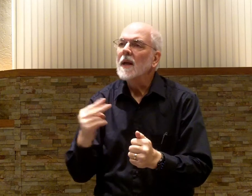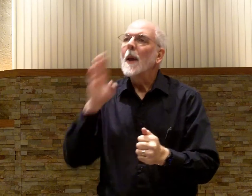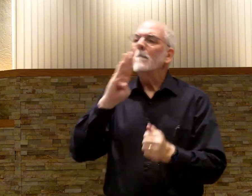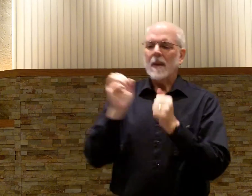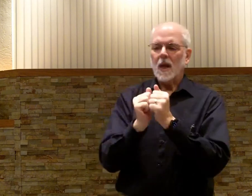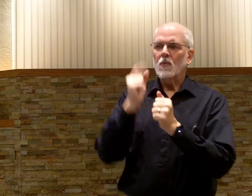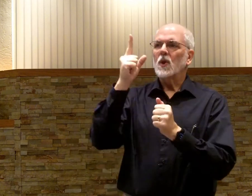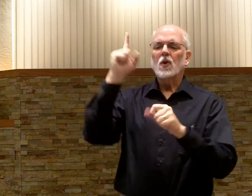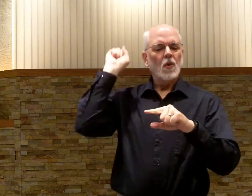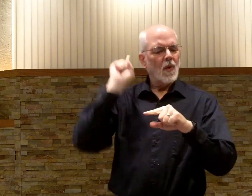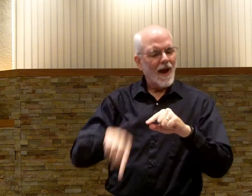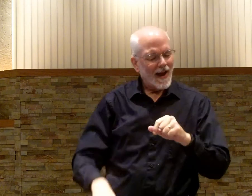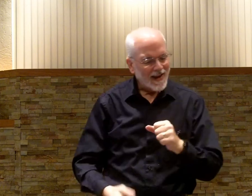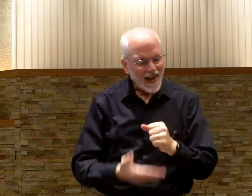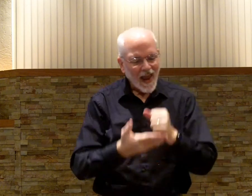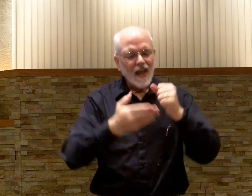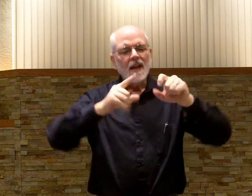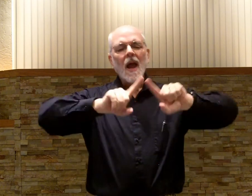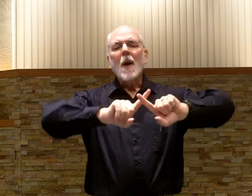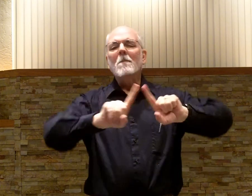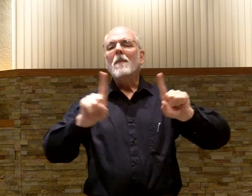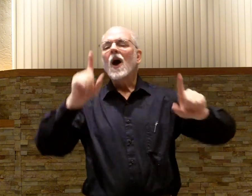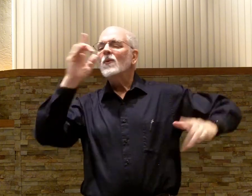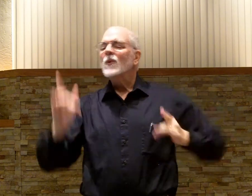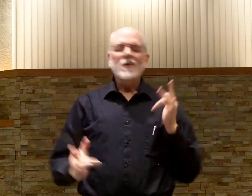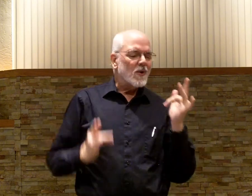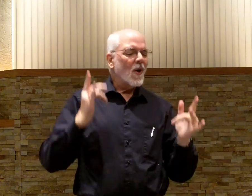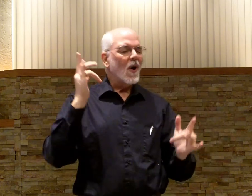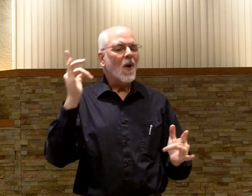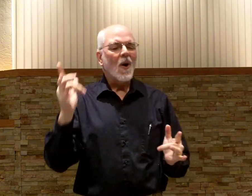Being with you, I can't help but rejoice.